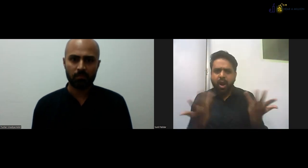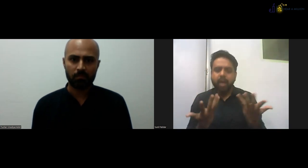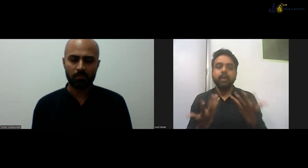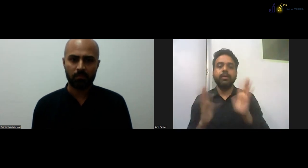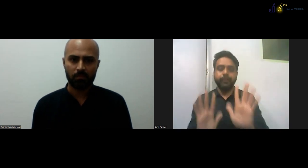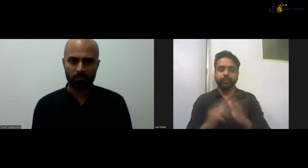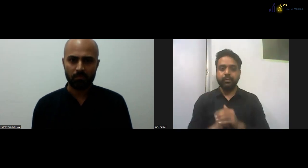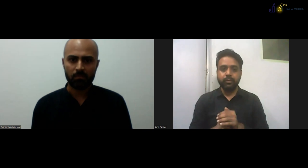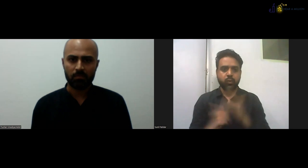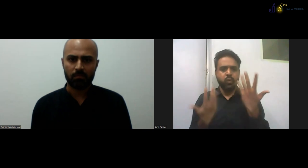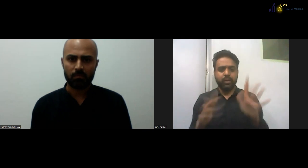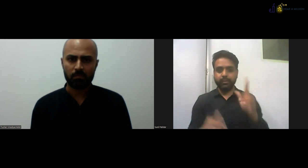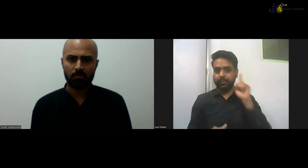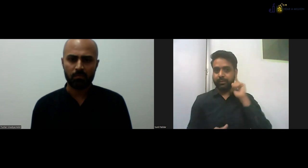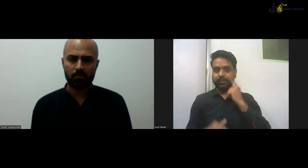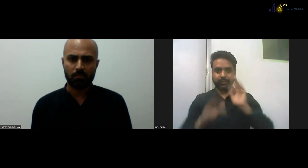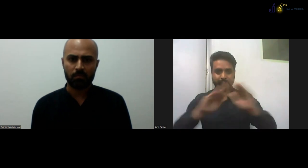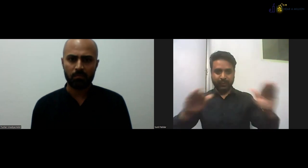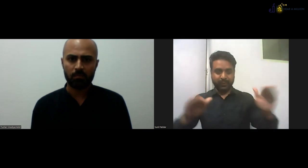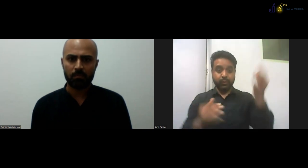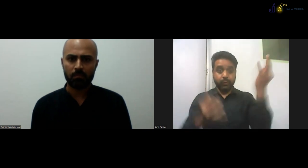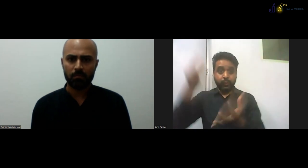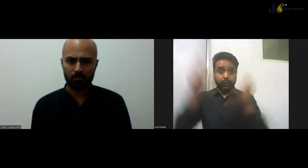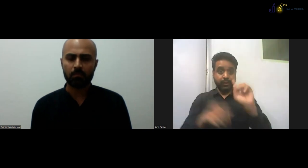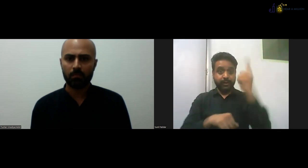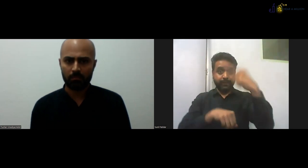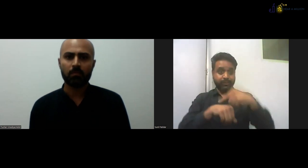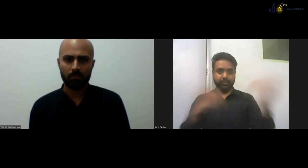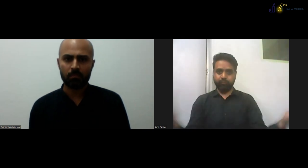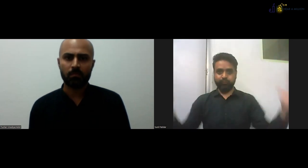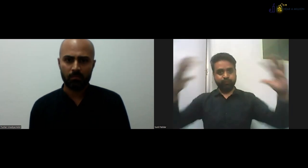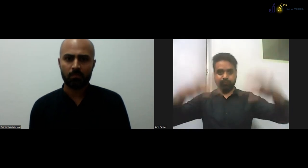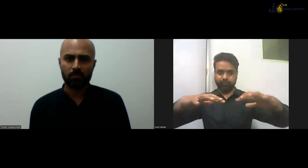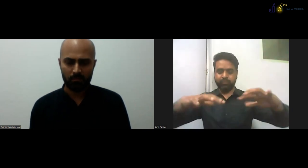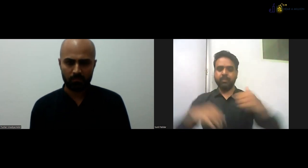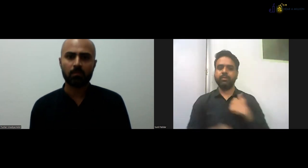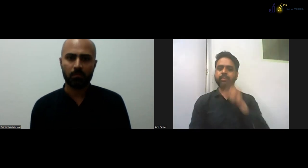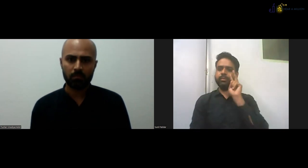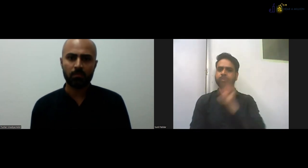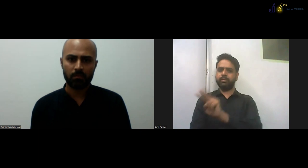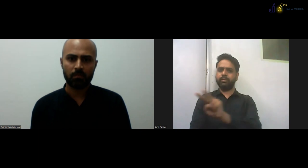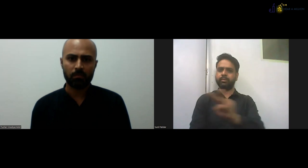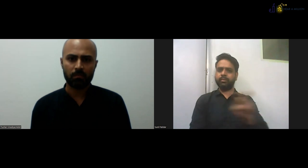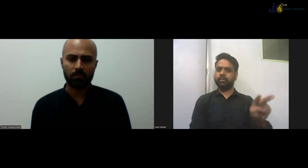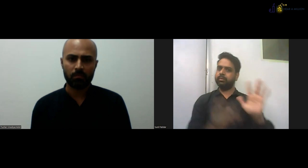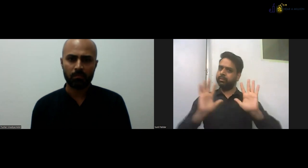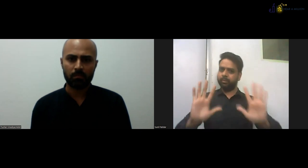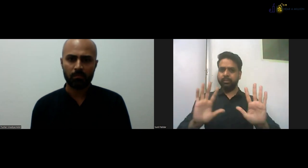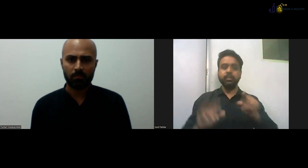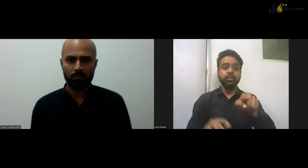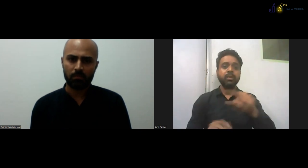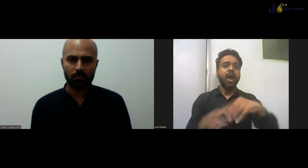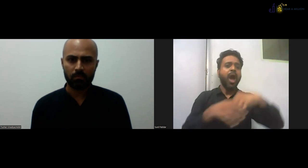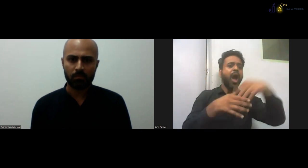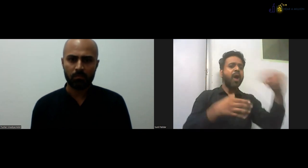practicals, which we, uh, do and the English, which we are teaching to the DTISL children. So the new join is when they